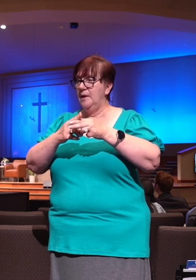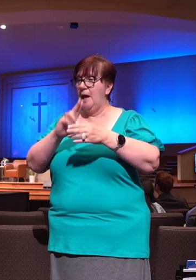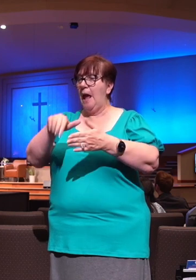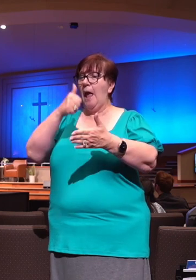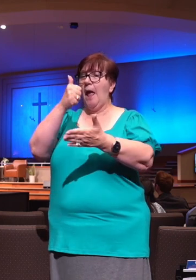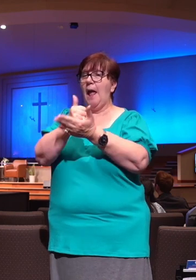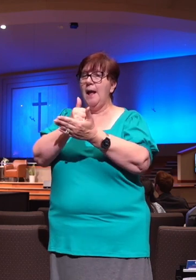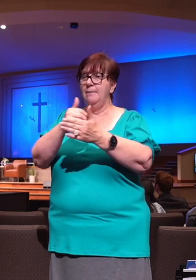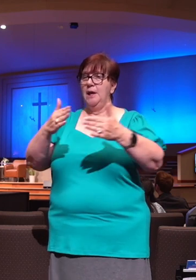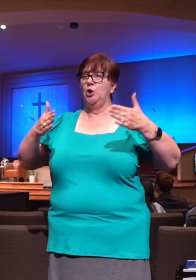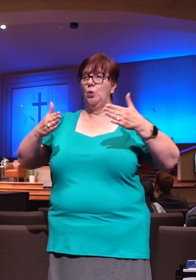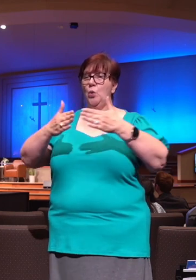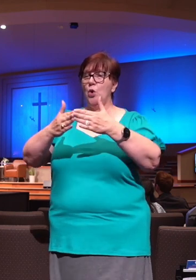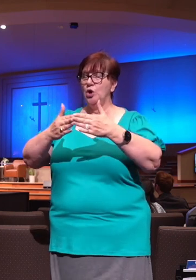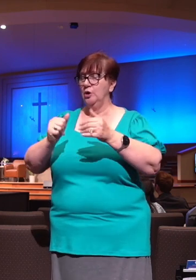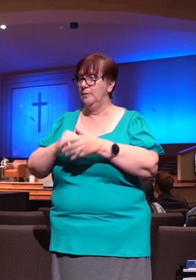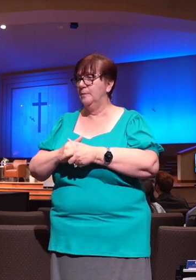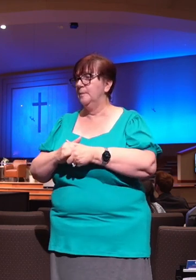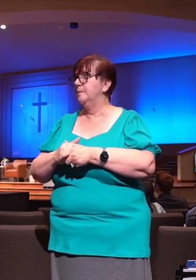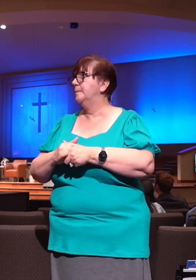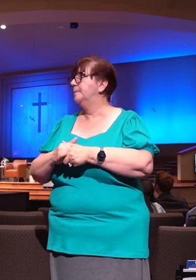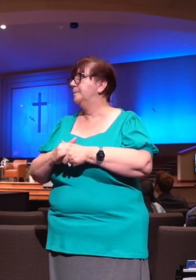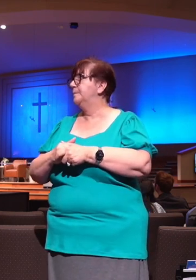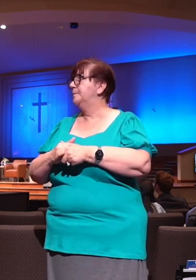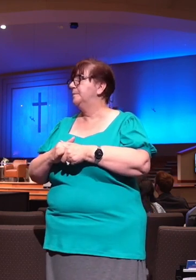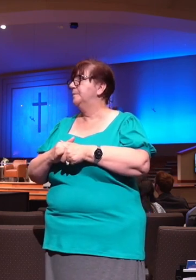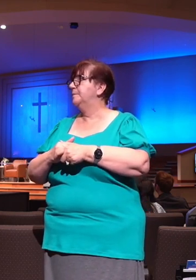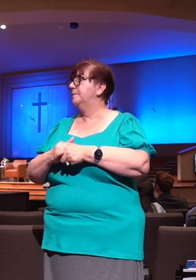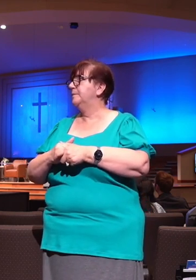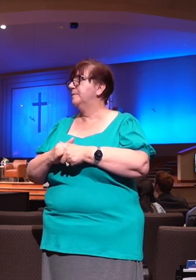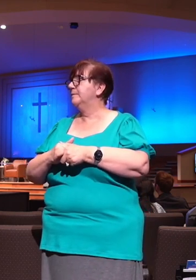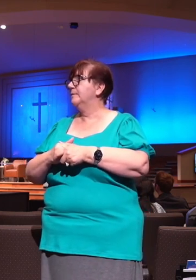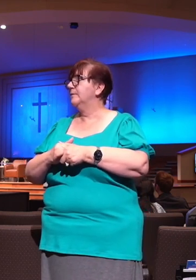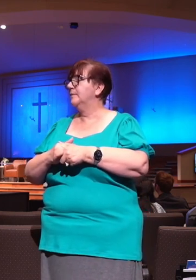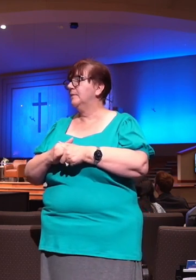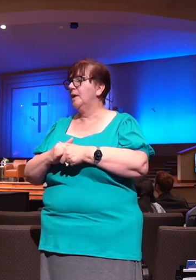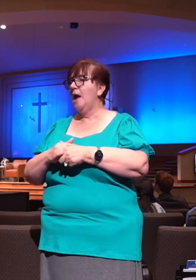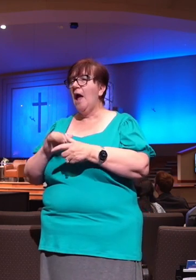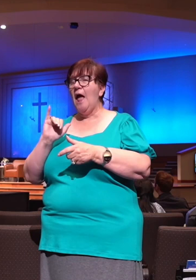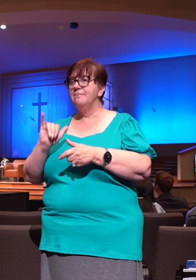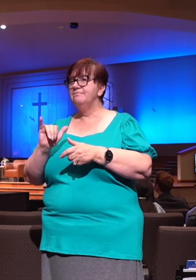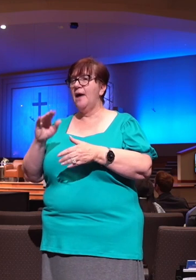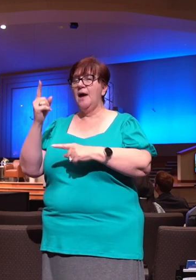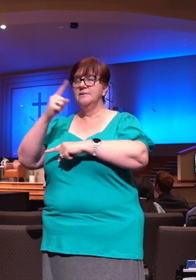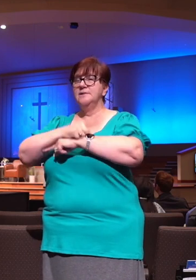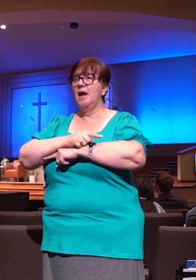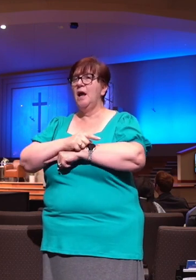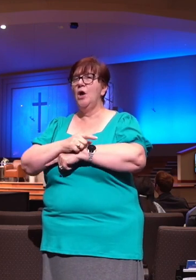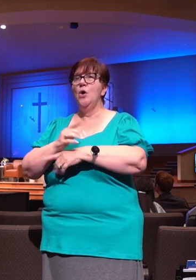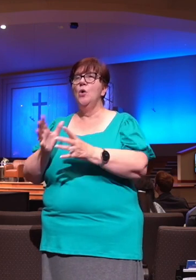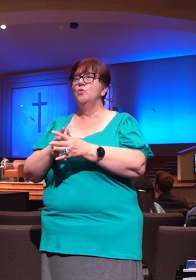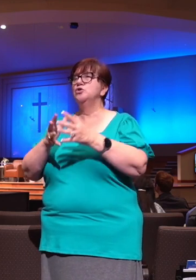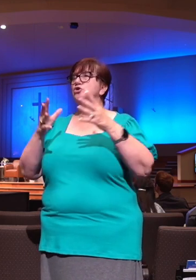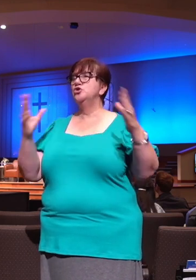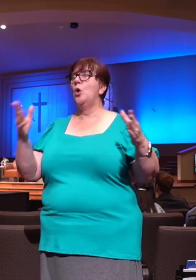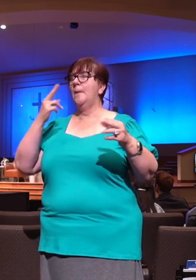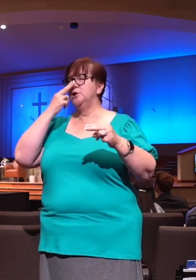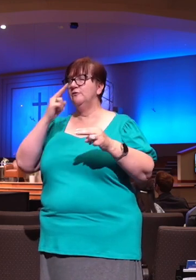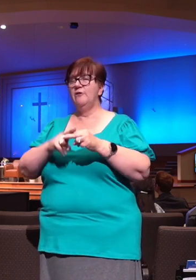picture. It looked like a picture as you were there. And that was such a fun day, a fun day with my dad that I'll never forget. And I was glad that we